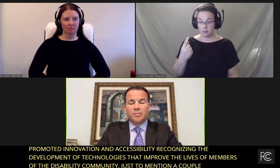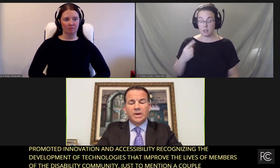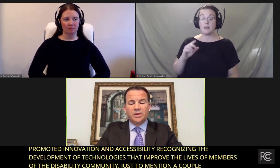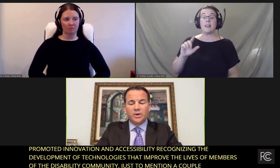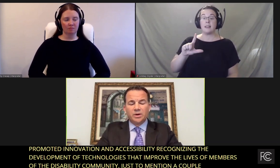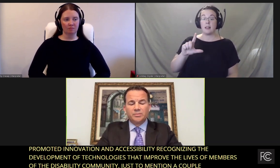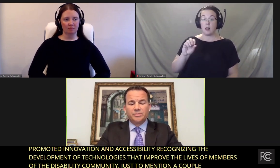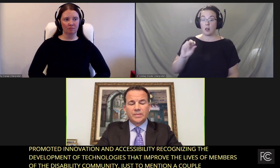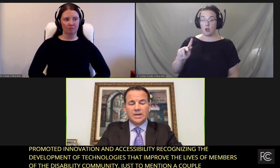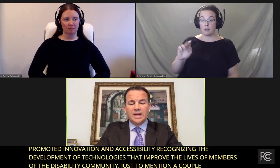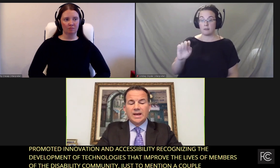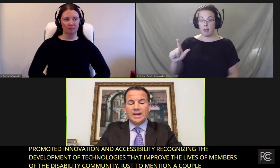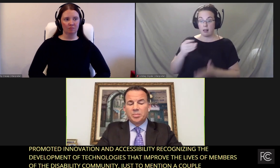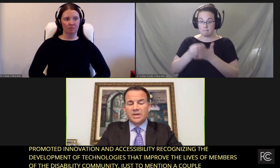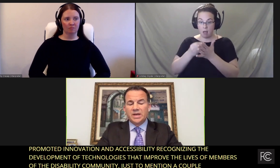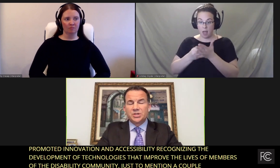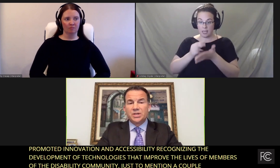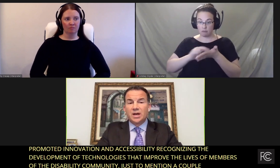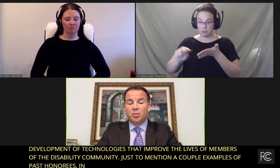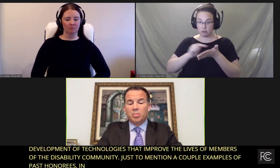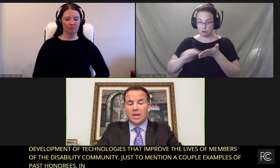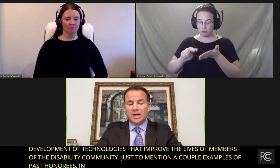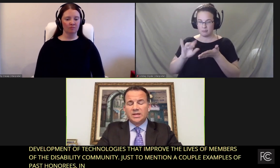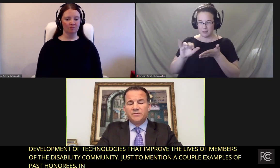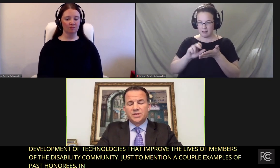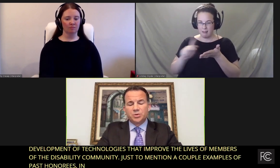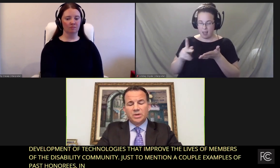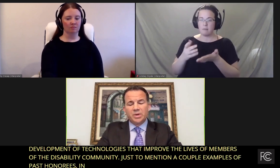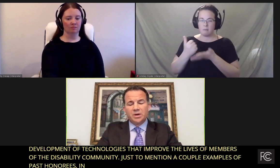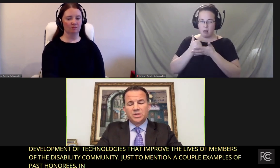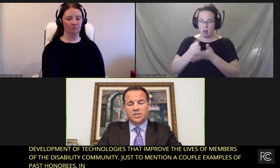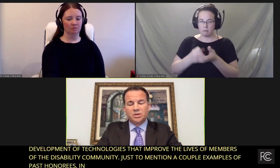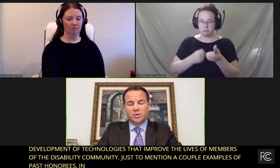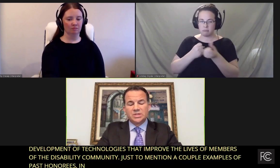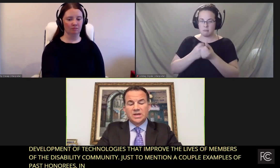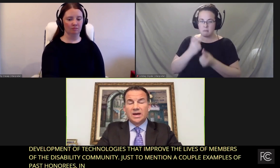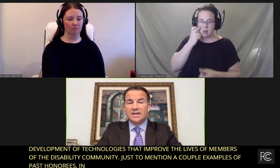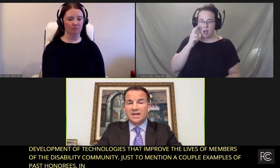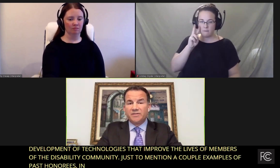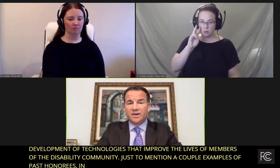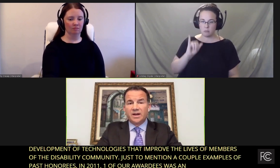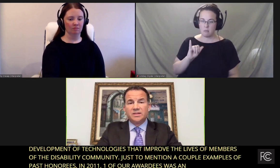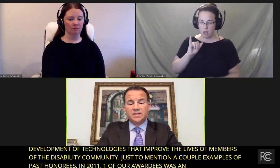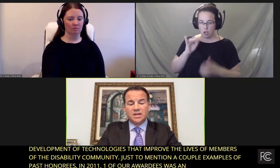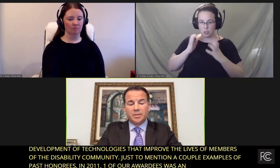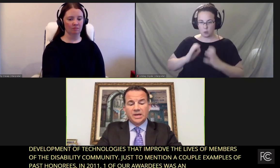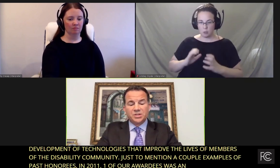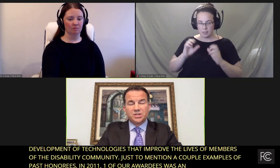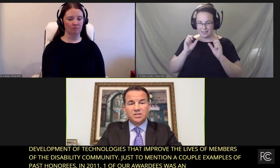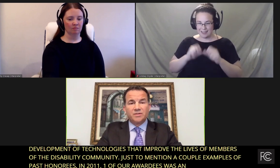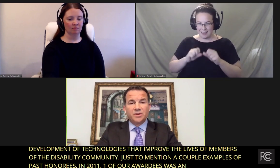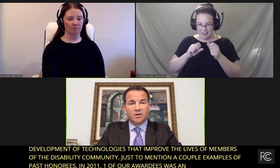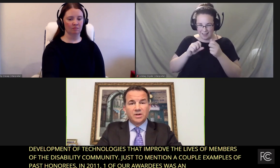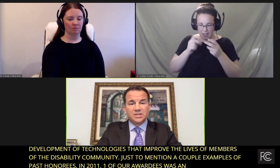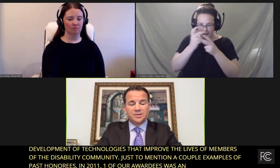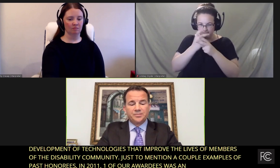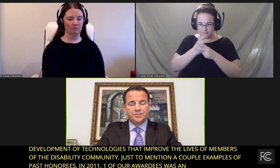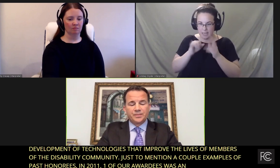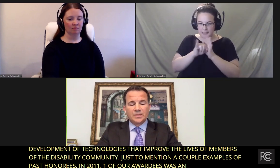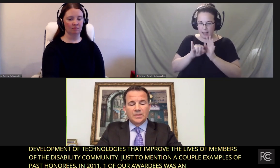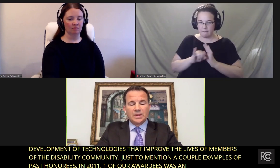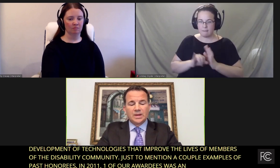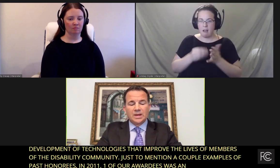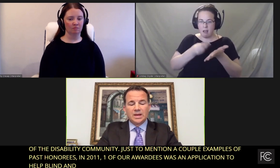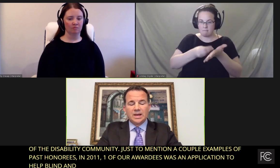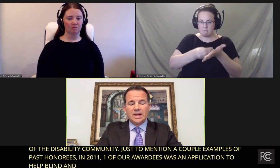Tell Money Reader, an application to help blind and visually impaired consumers identify the denominations of their currency.